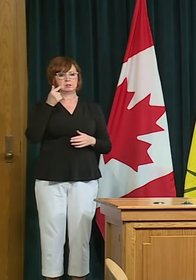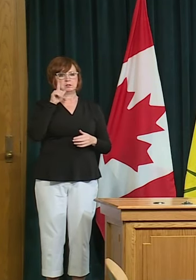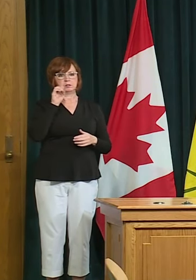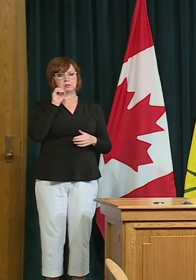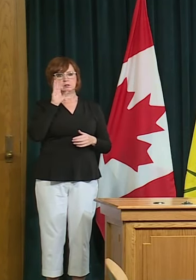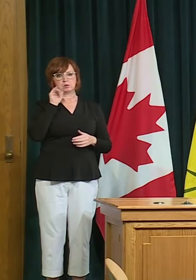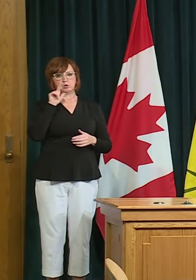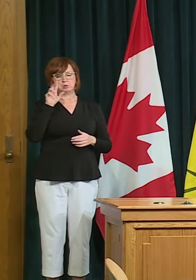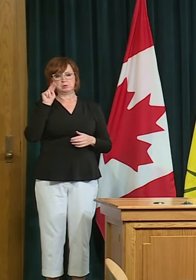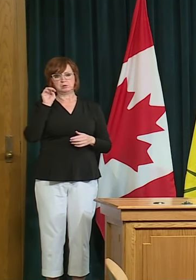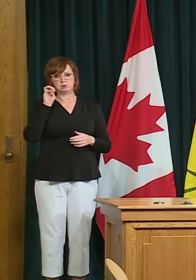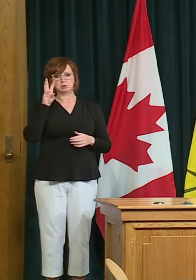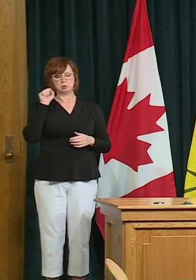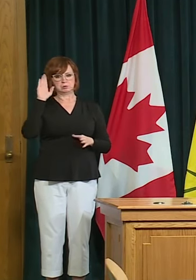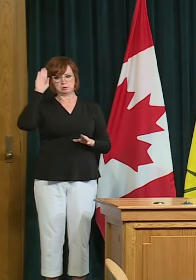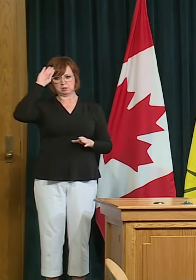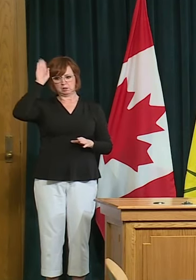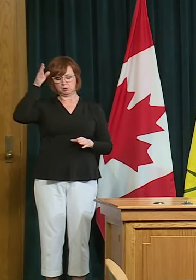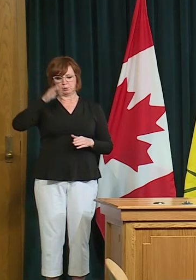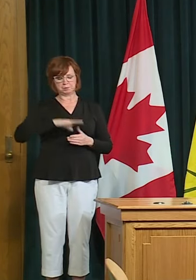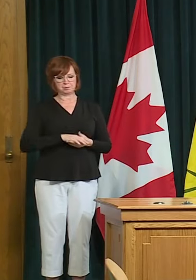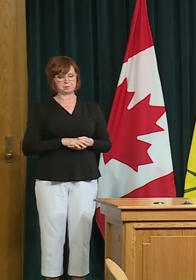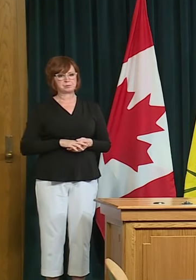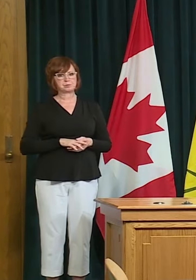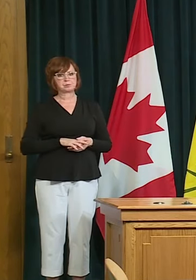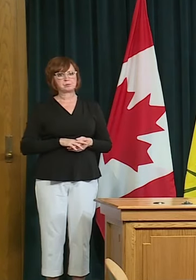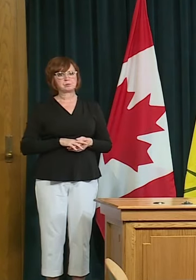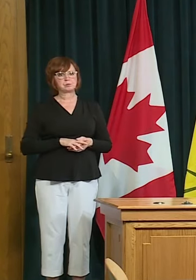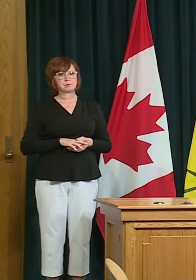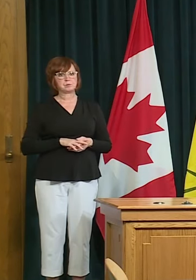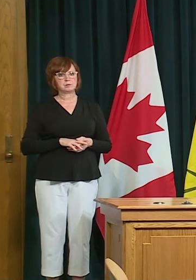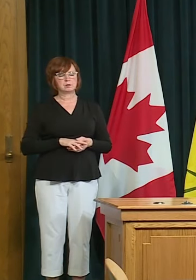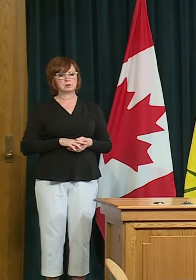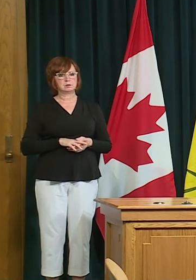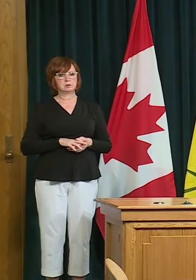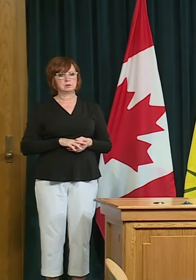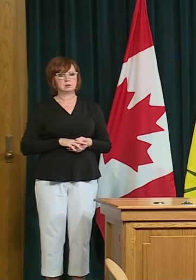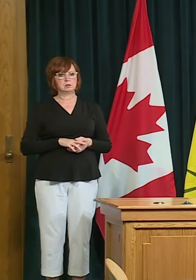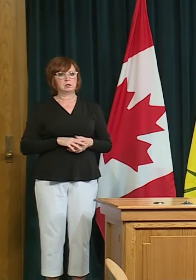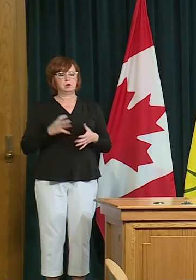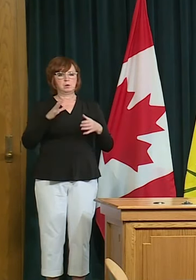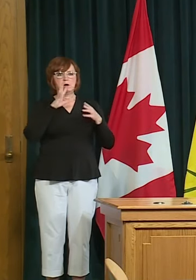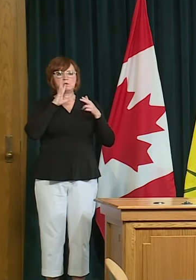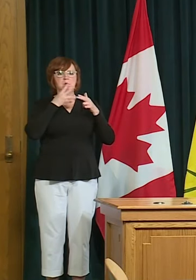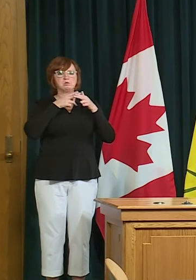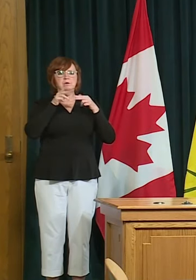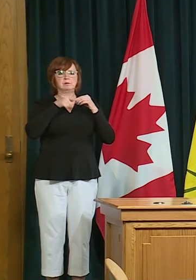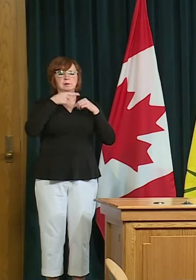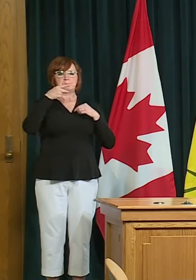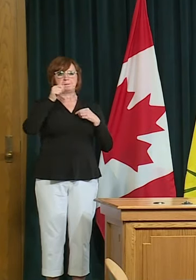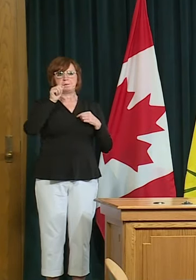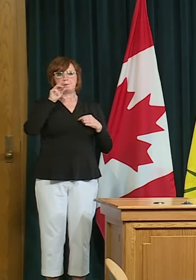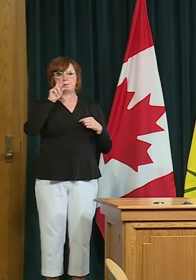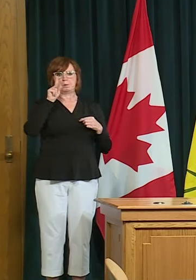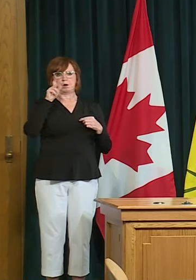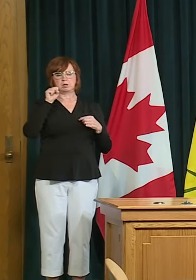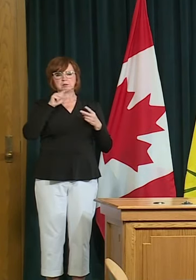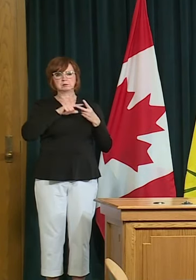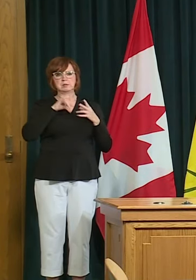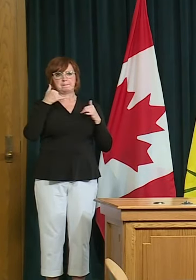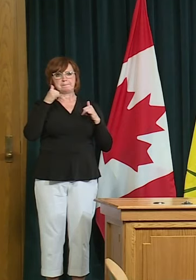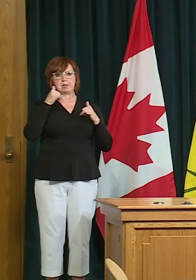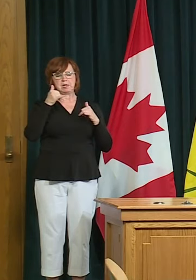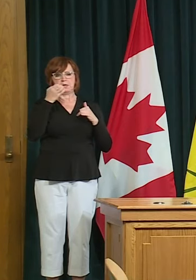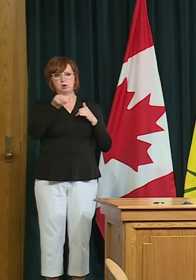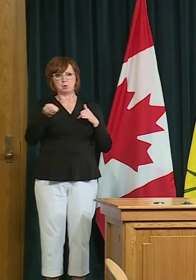yes hi um i'm going to go back to the parks and playgrounds for just a second um i understand that the parameters are forthcoming